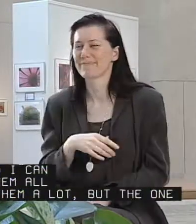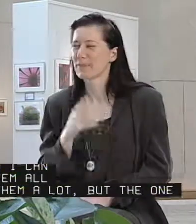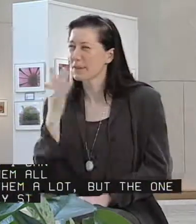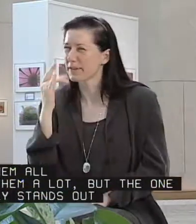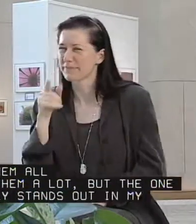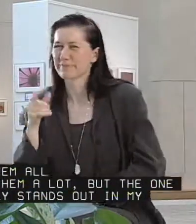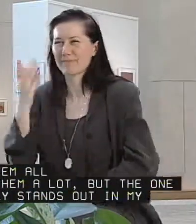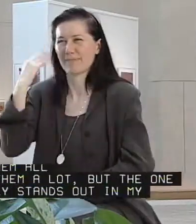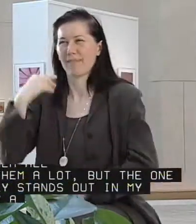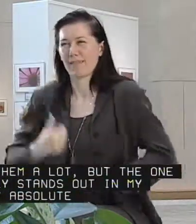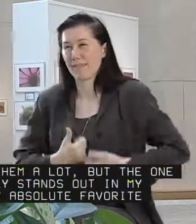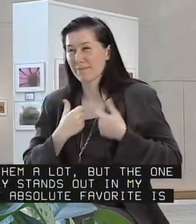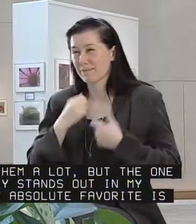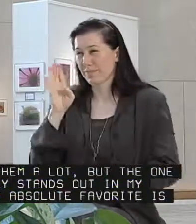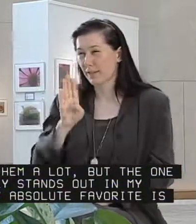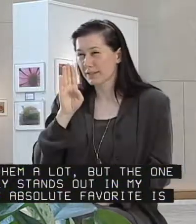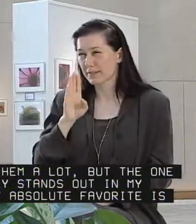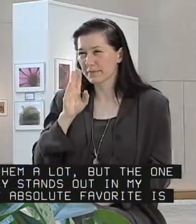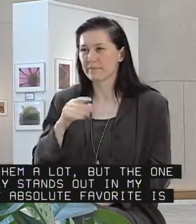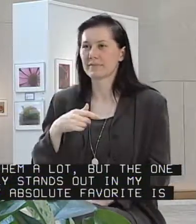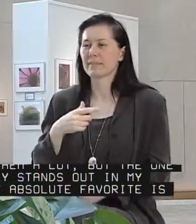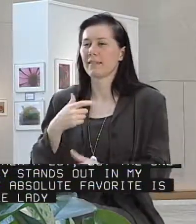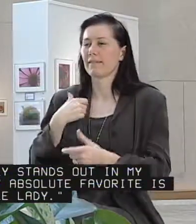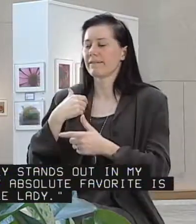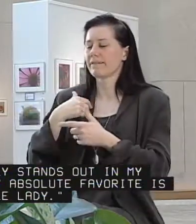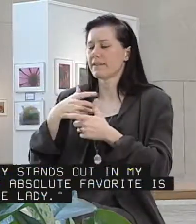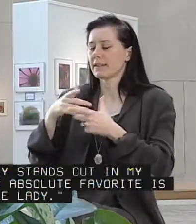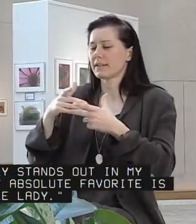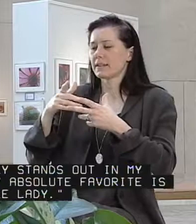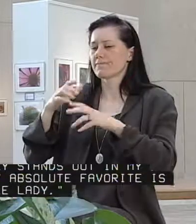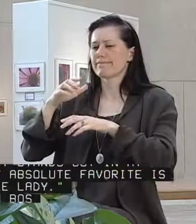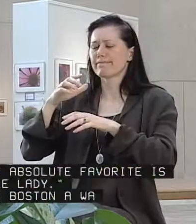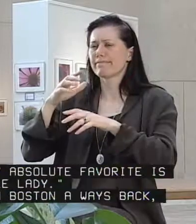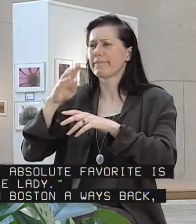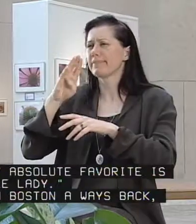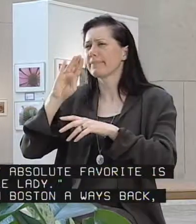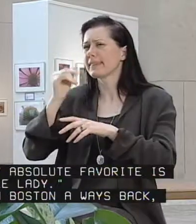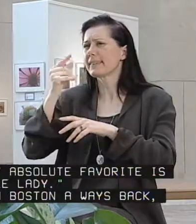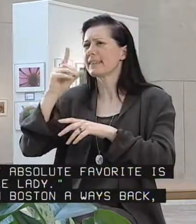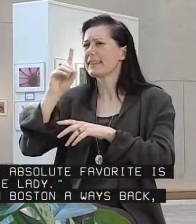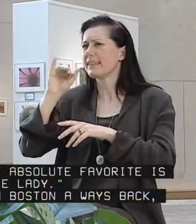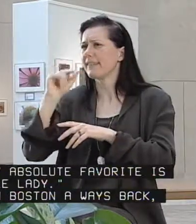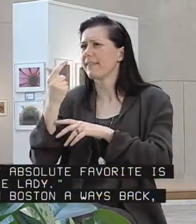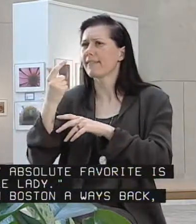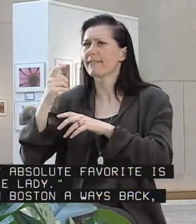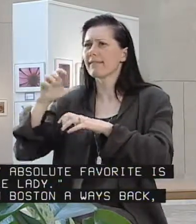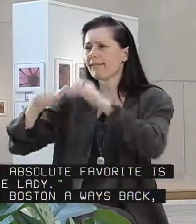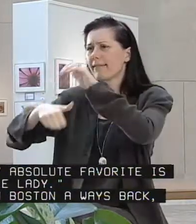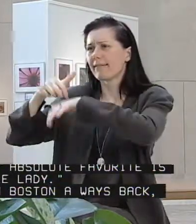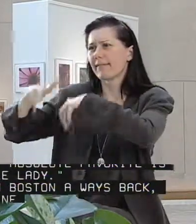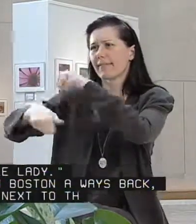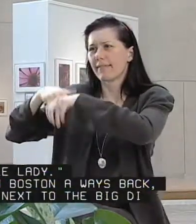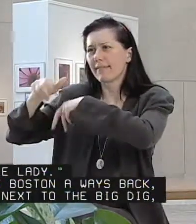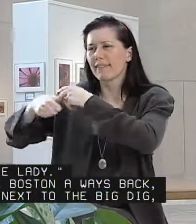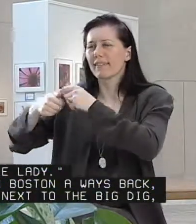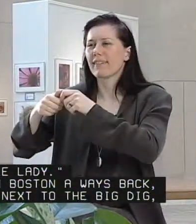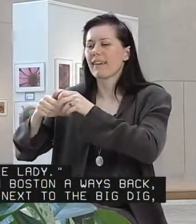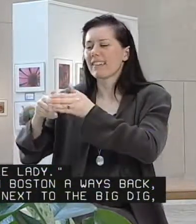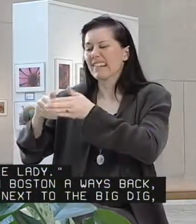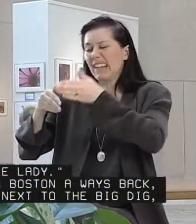really stands out in my mind is my absolute favorite is the purple lady. I lived in Boston a ways back. And right next to the big